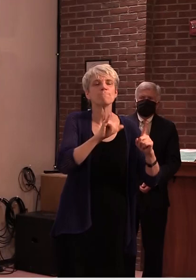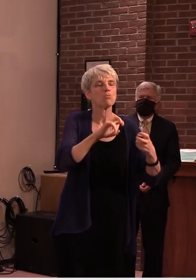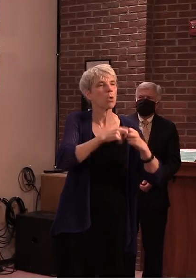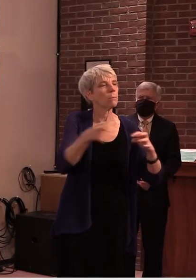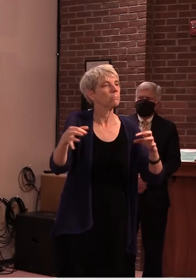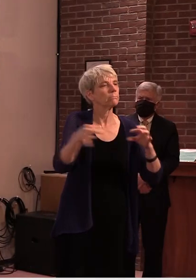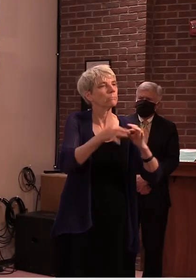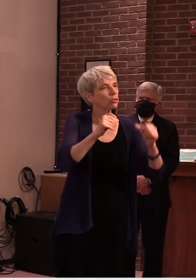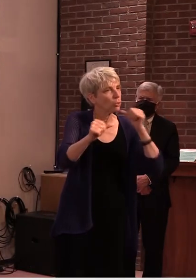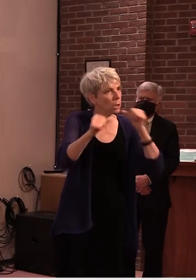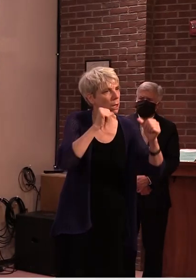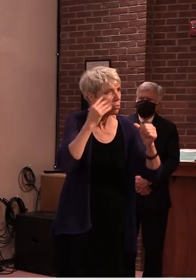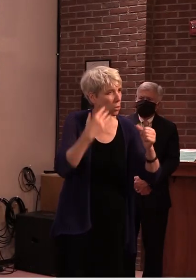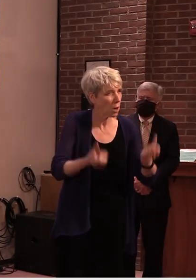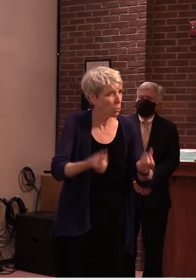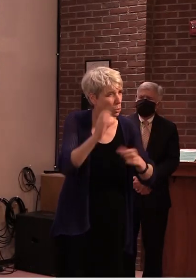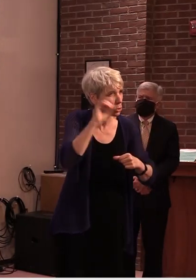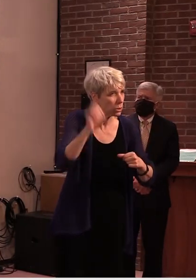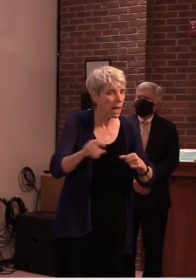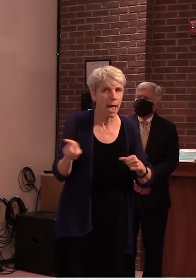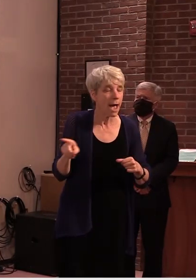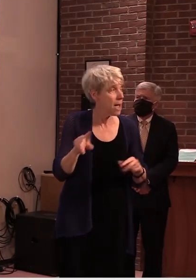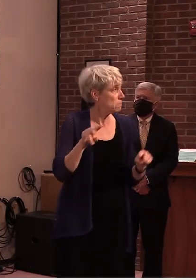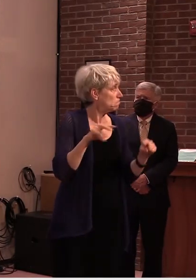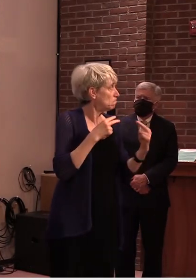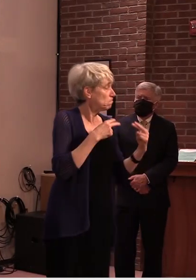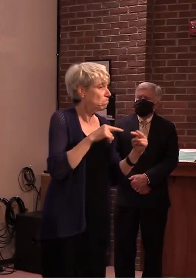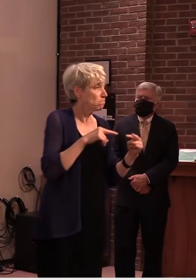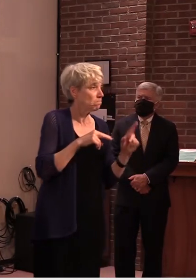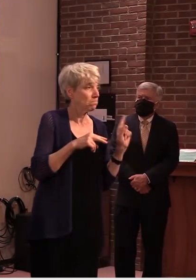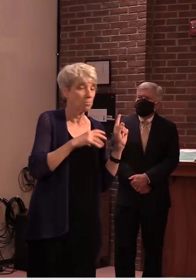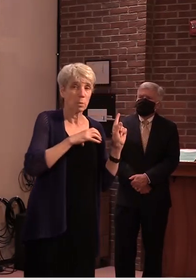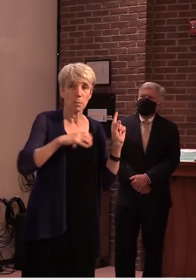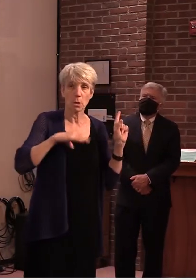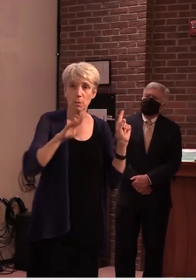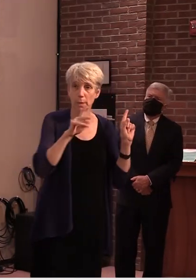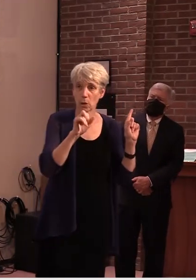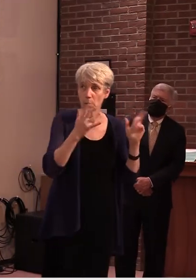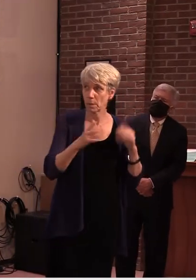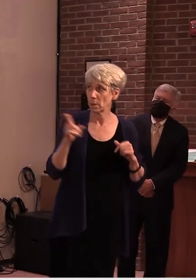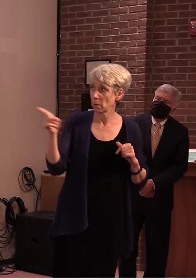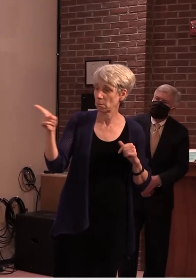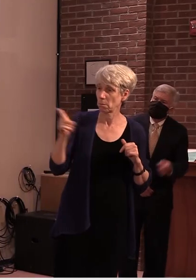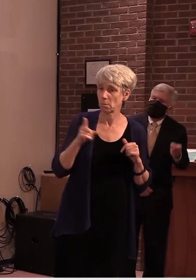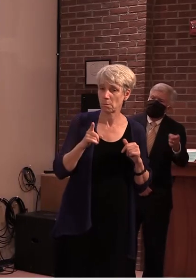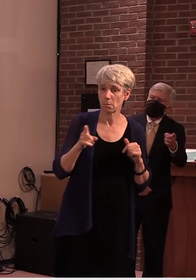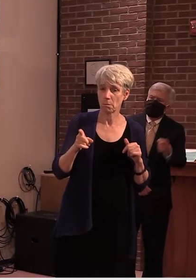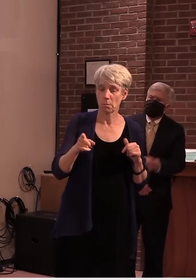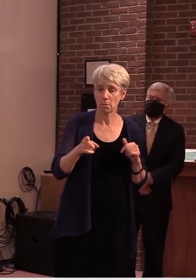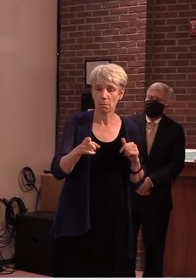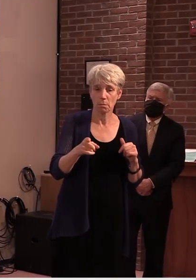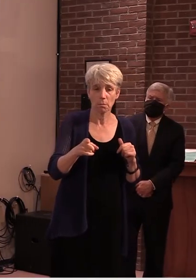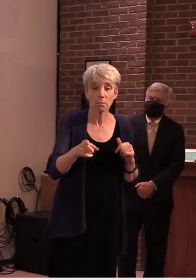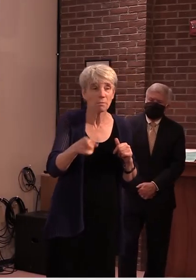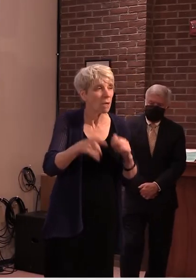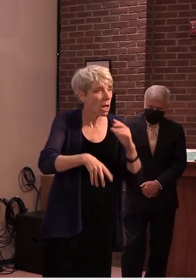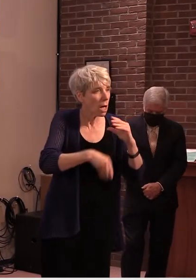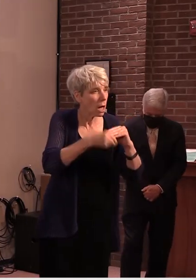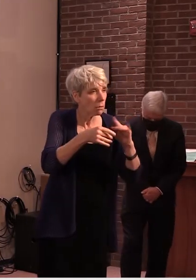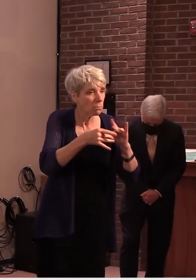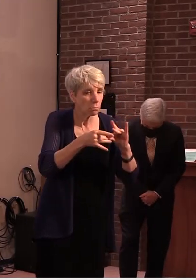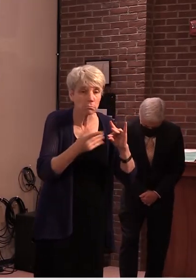information but uh does anyone else have anything to offer on this we can one for you if i may go ahead